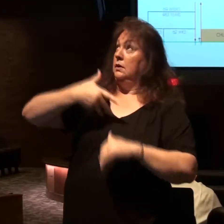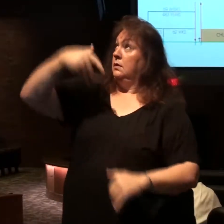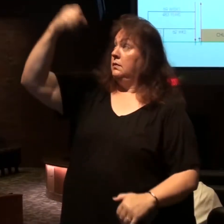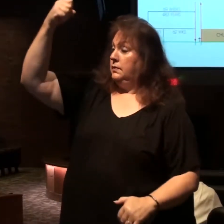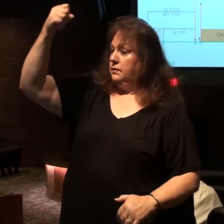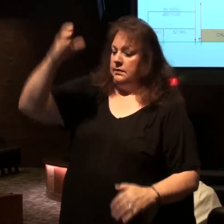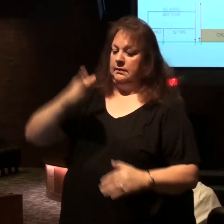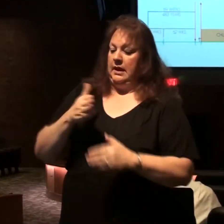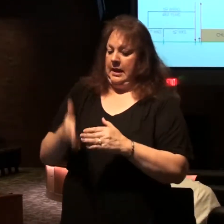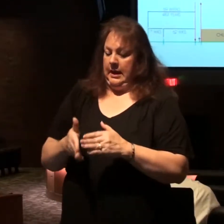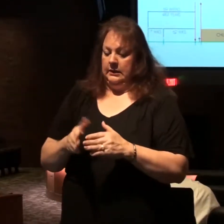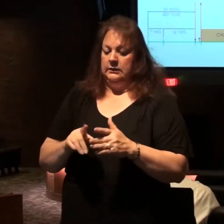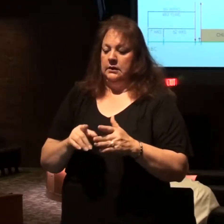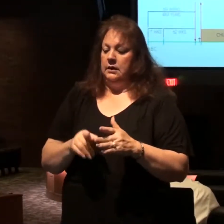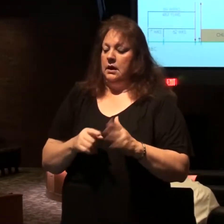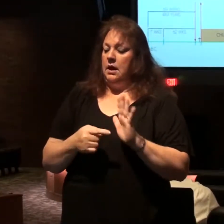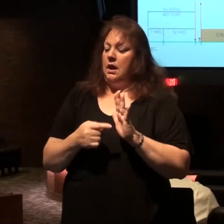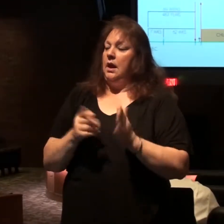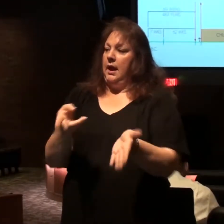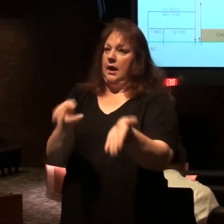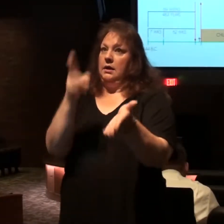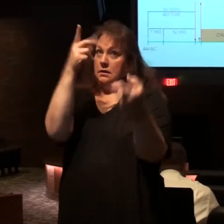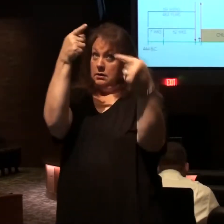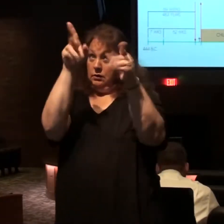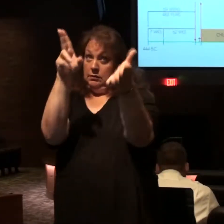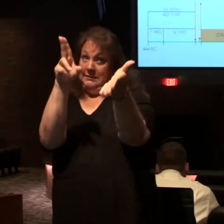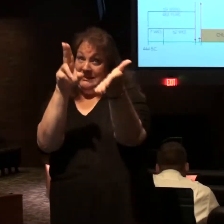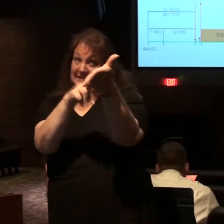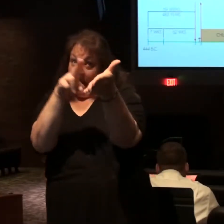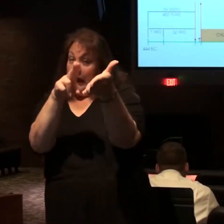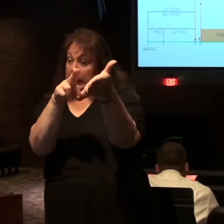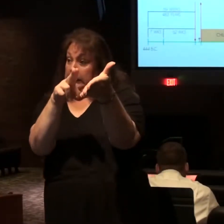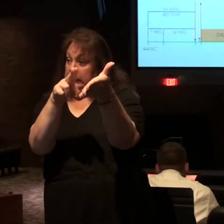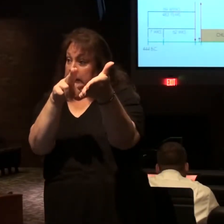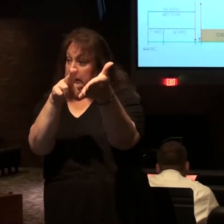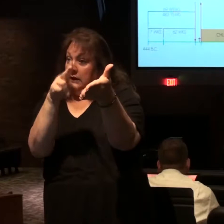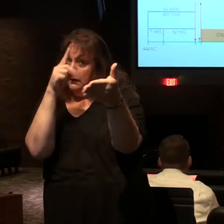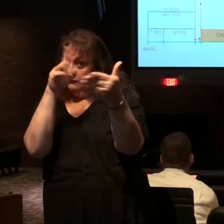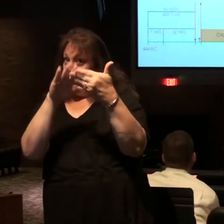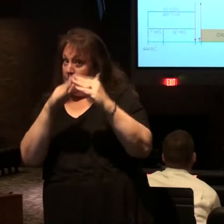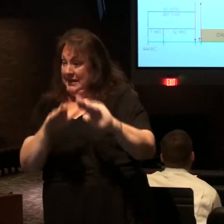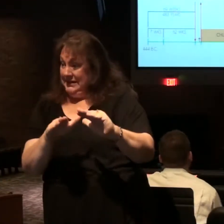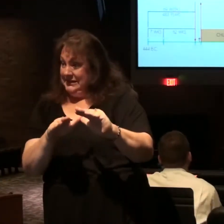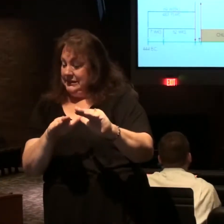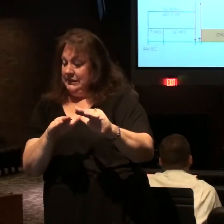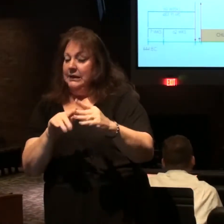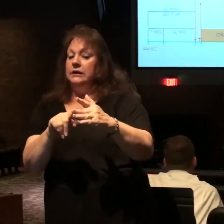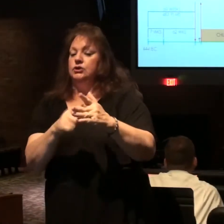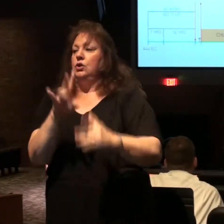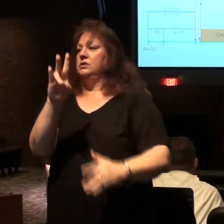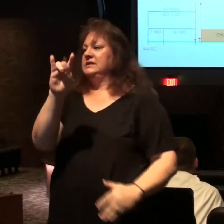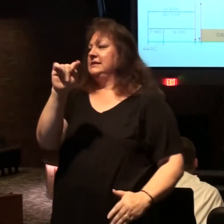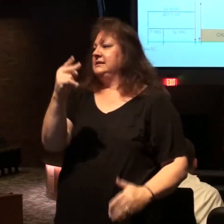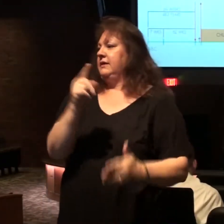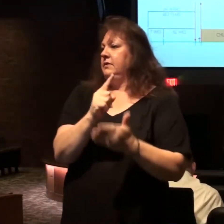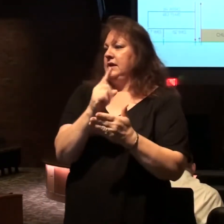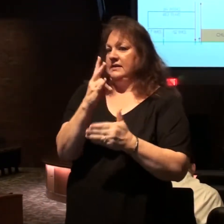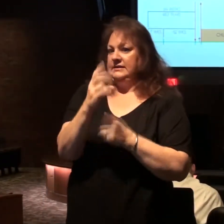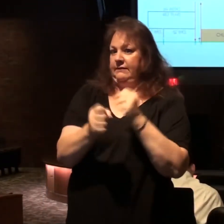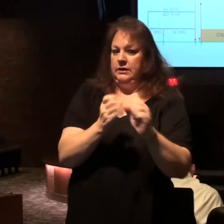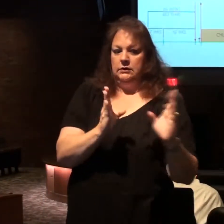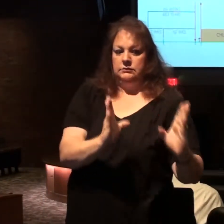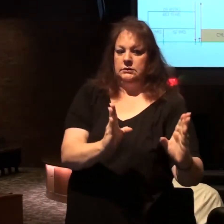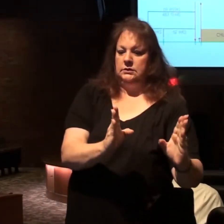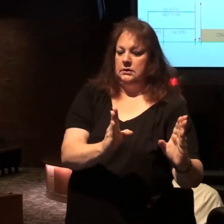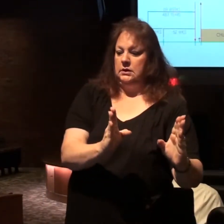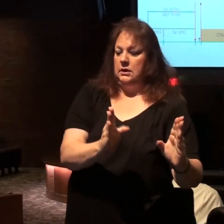church age and there's a signing of an agreement we'll see that shortly and that starts that 70th week and that 70th week